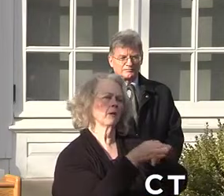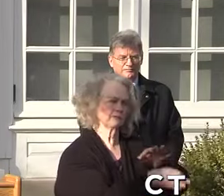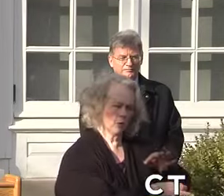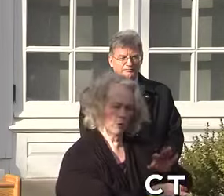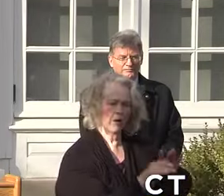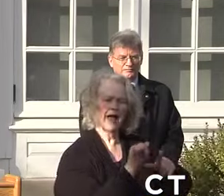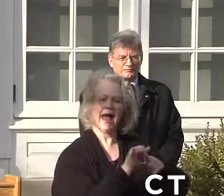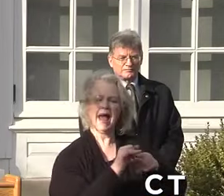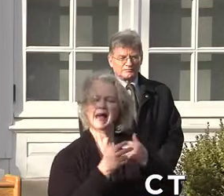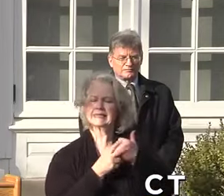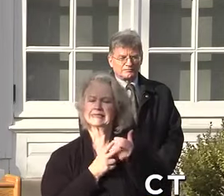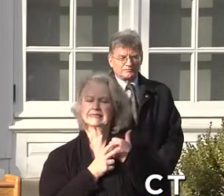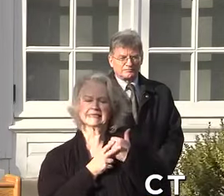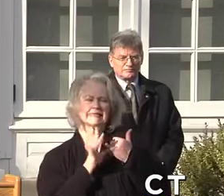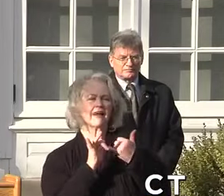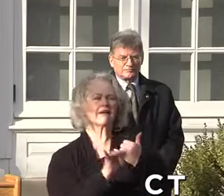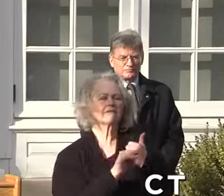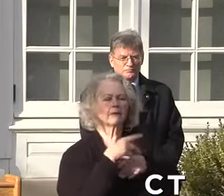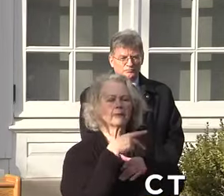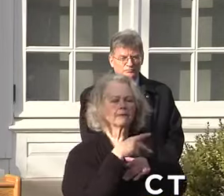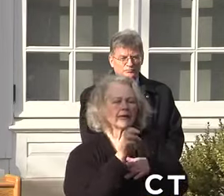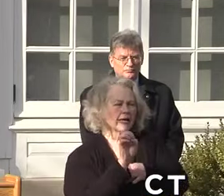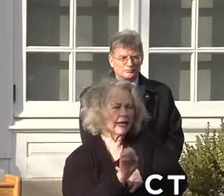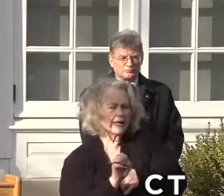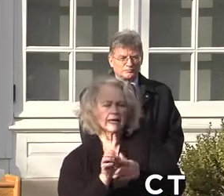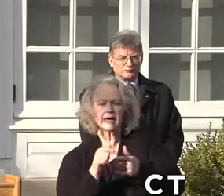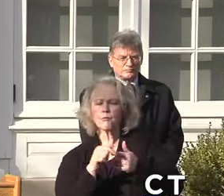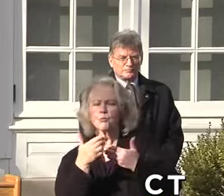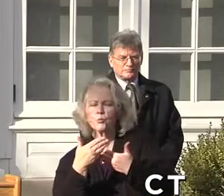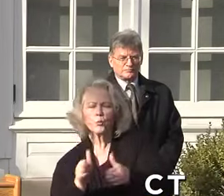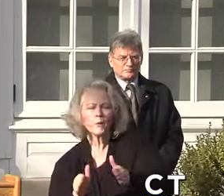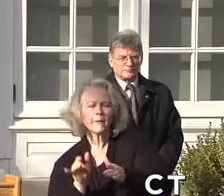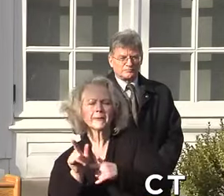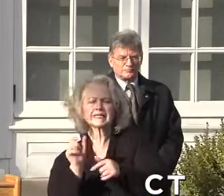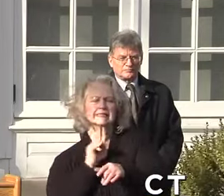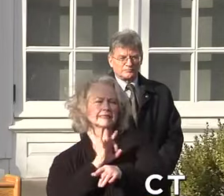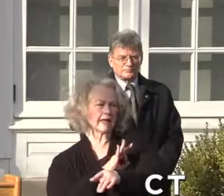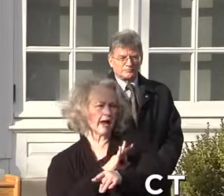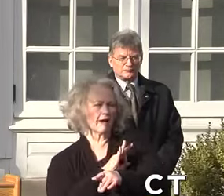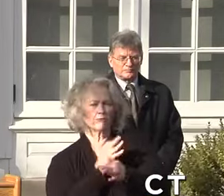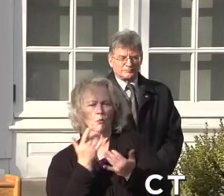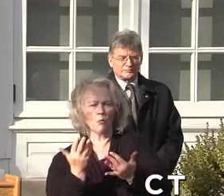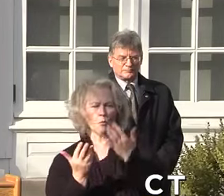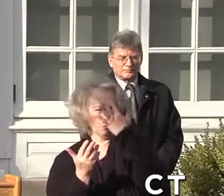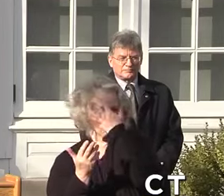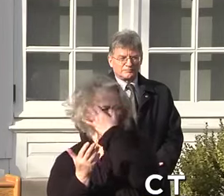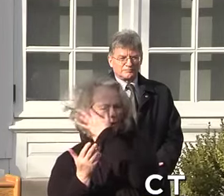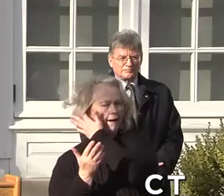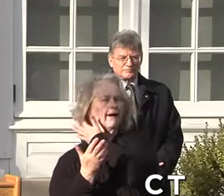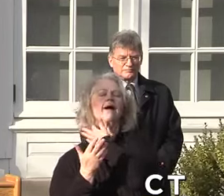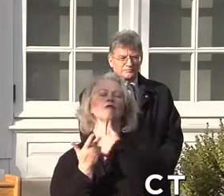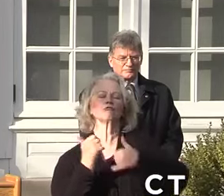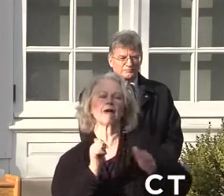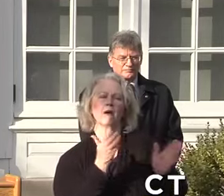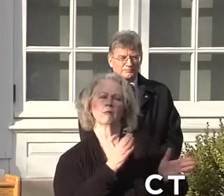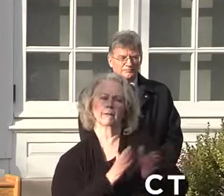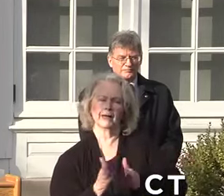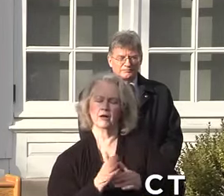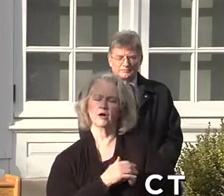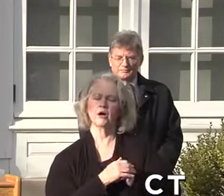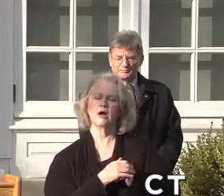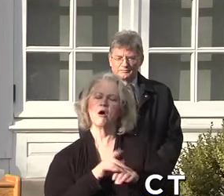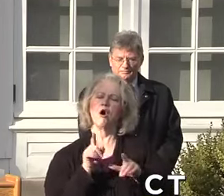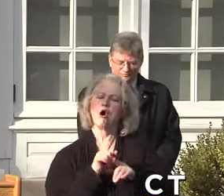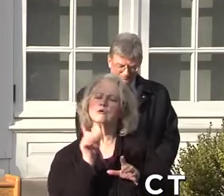PPE, conserve rooms, conserve staff to prepare for that and look at all the other options the governor mentioned as well in terms of